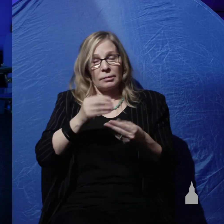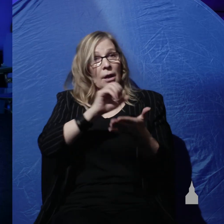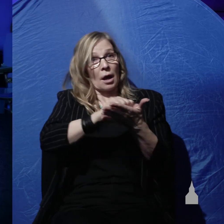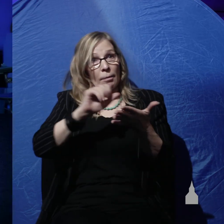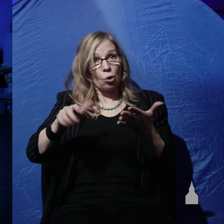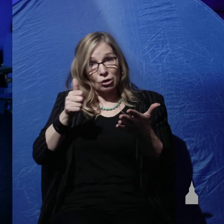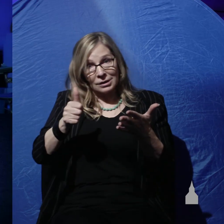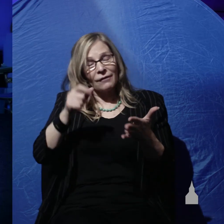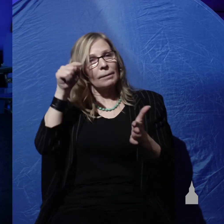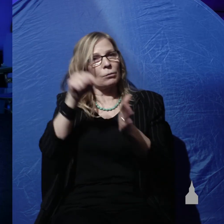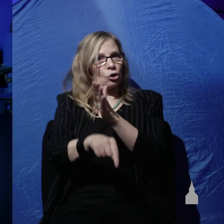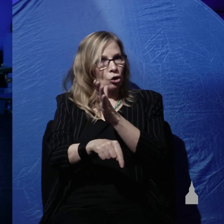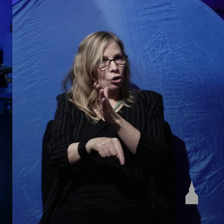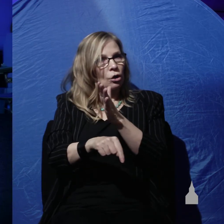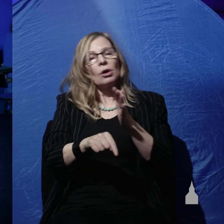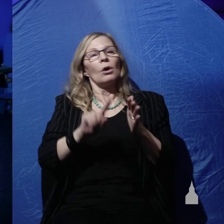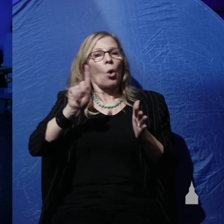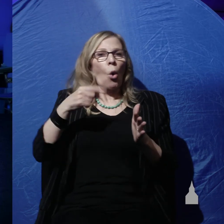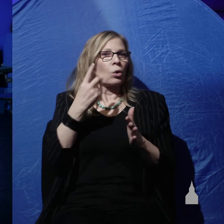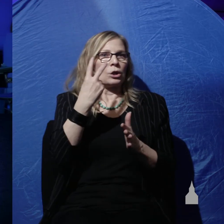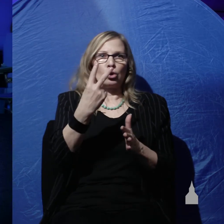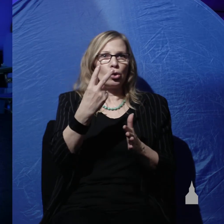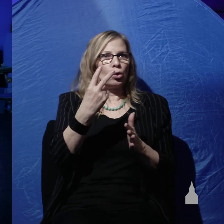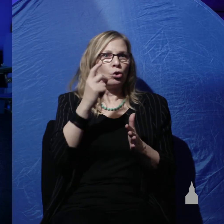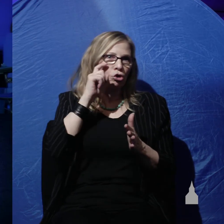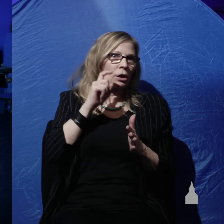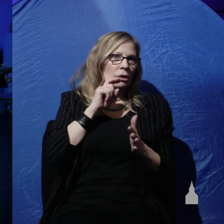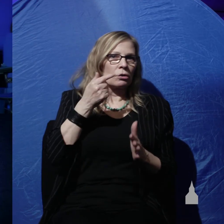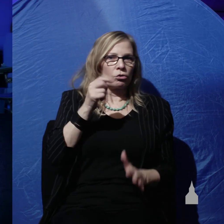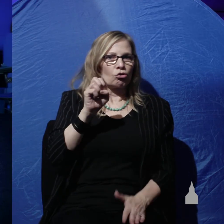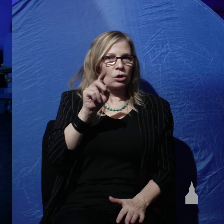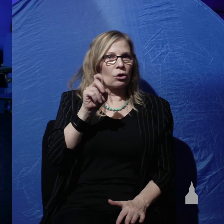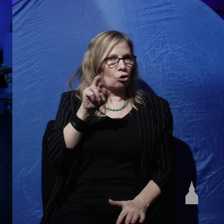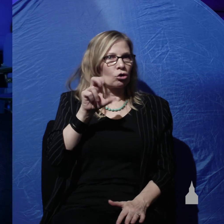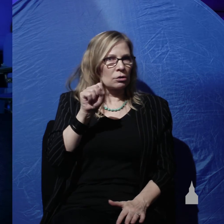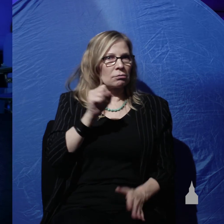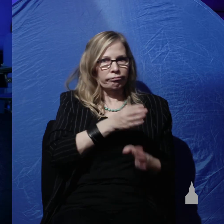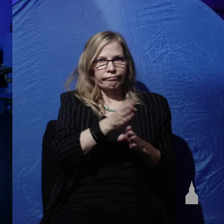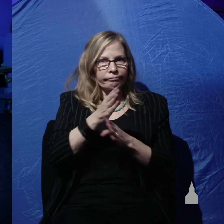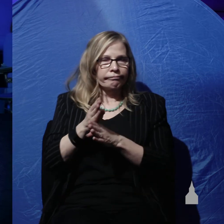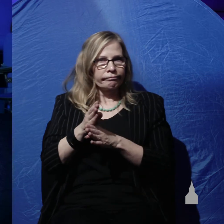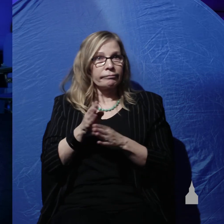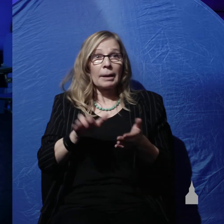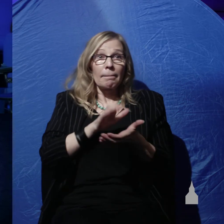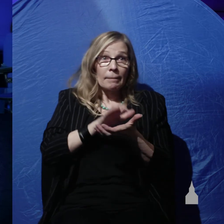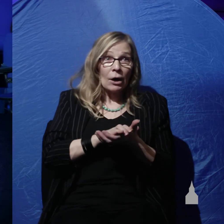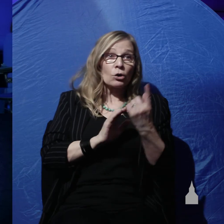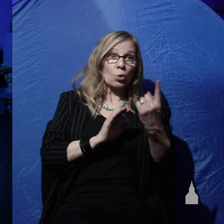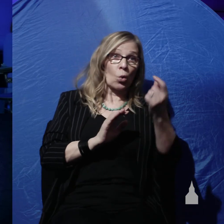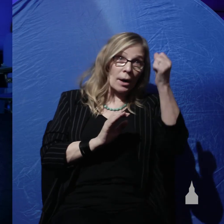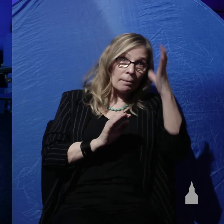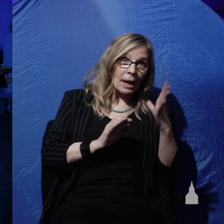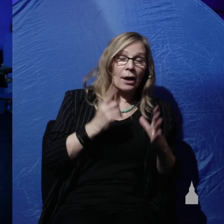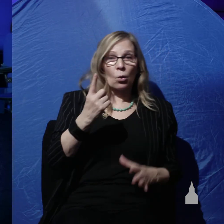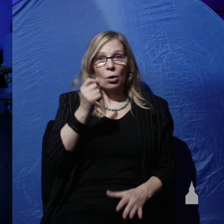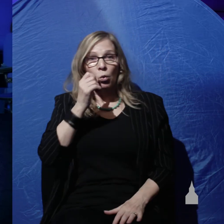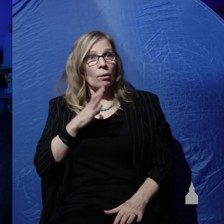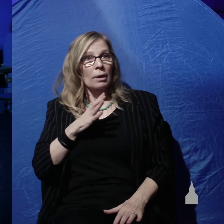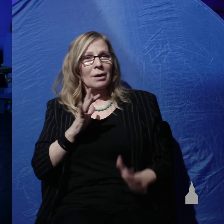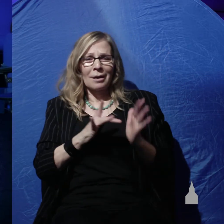that there are only two genders that marriage is one man and one woman the Bible clearly teaches that